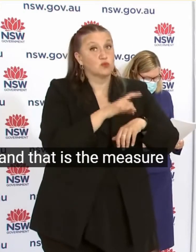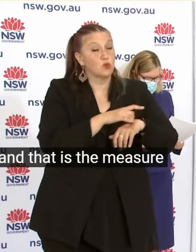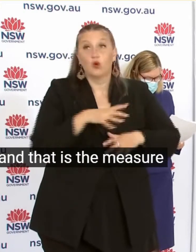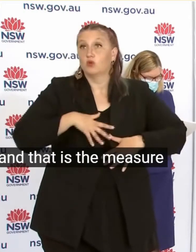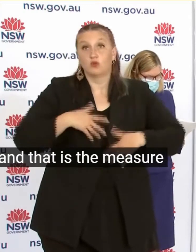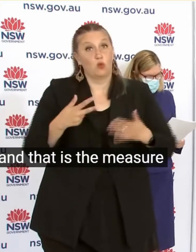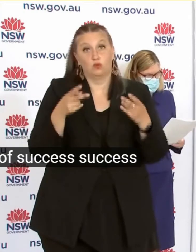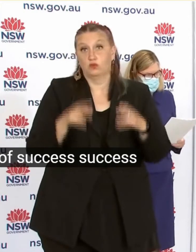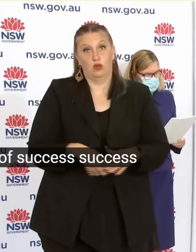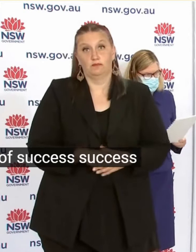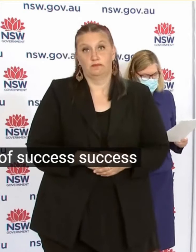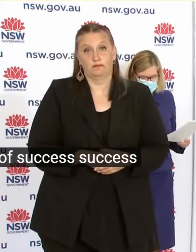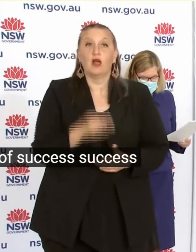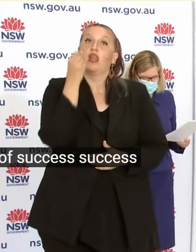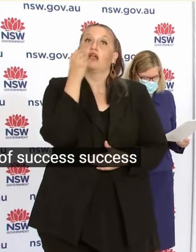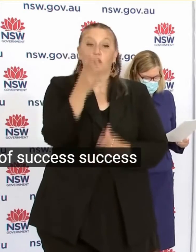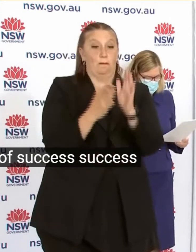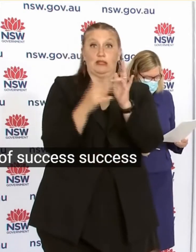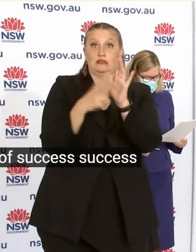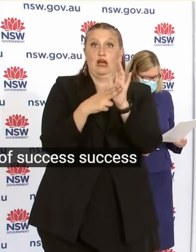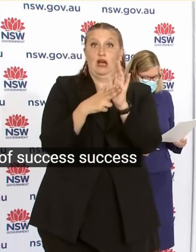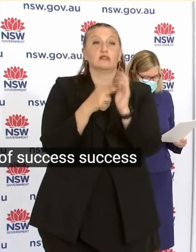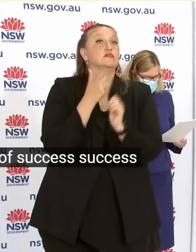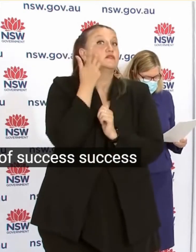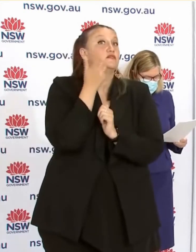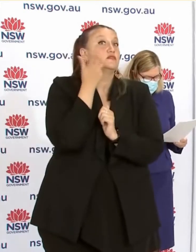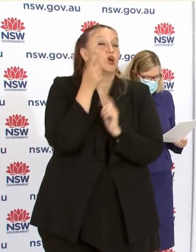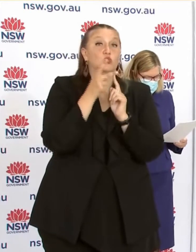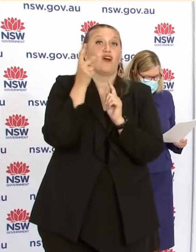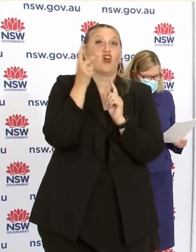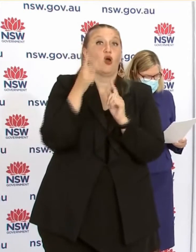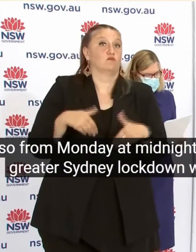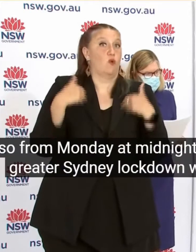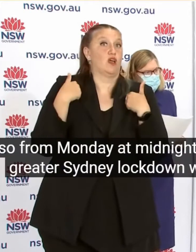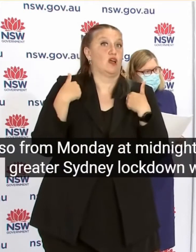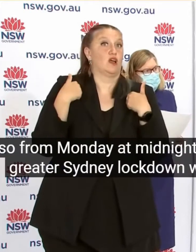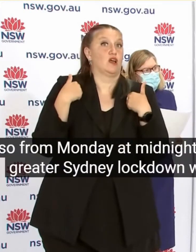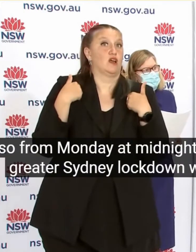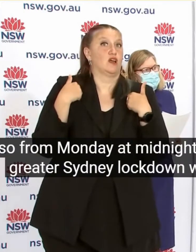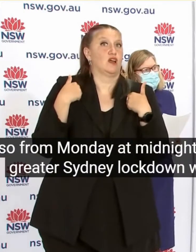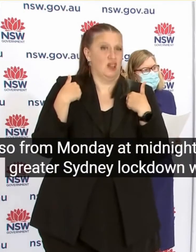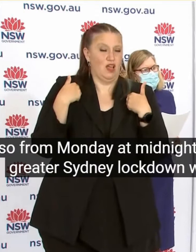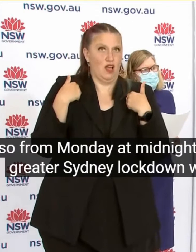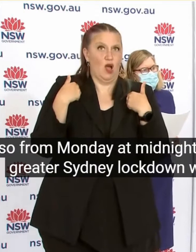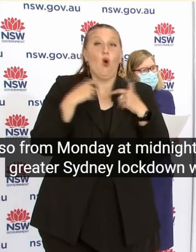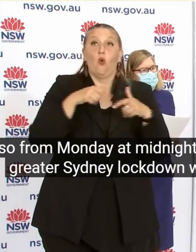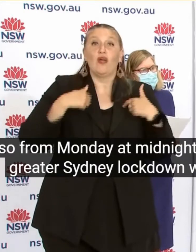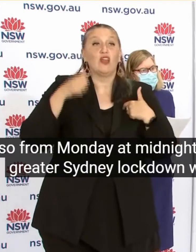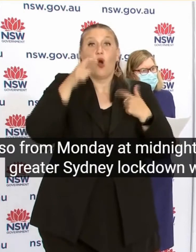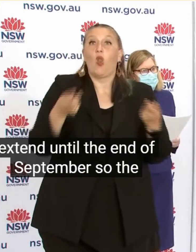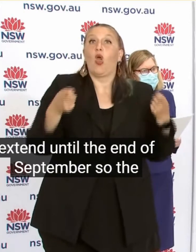So from Monday at midnight The Greater Sydney lockdown will extend until the end of September